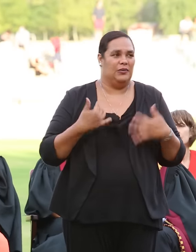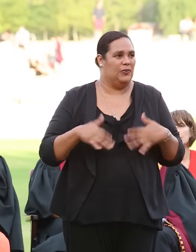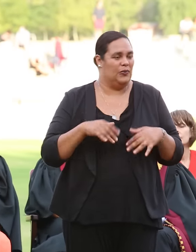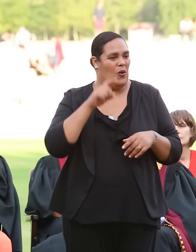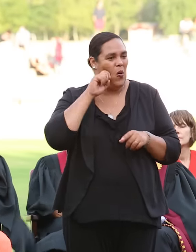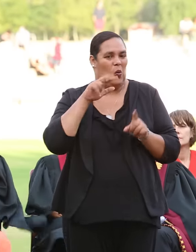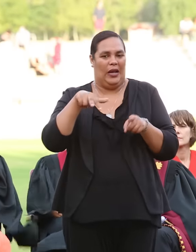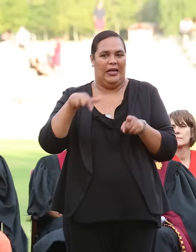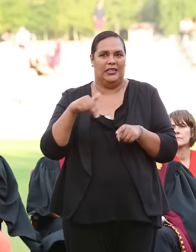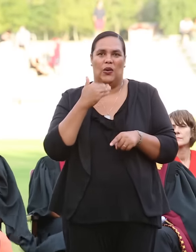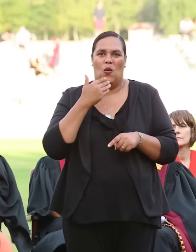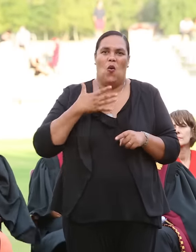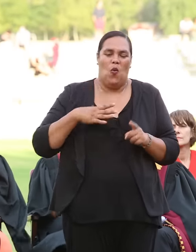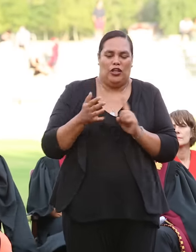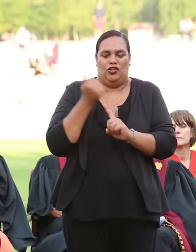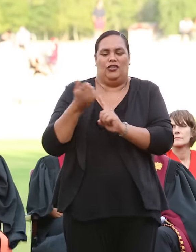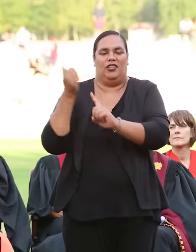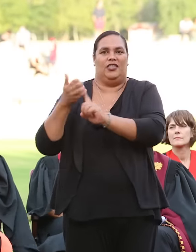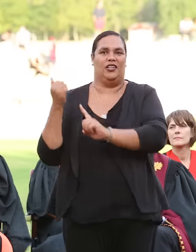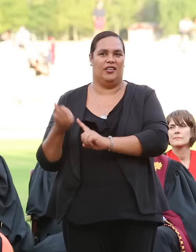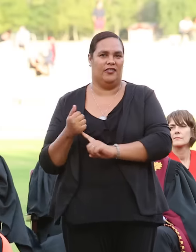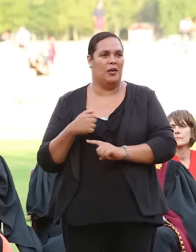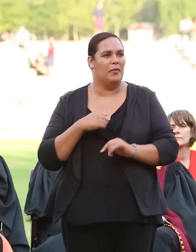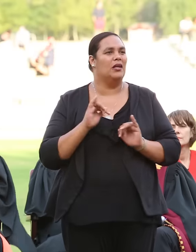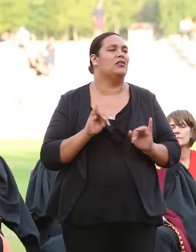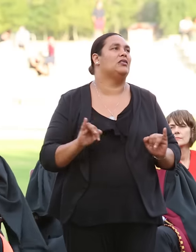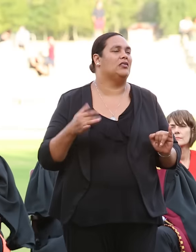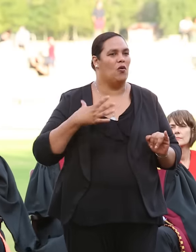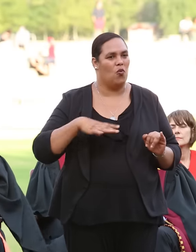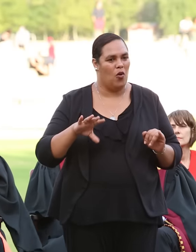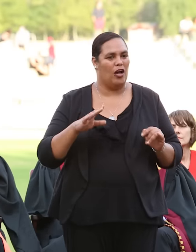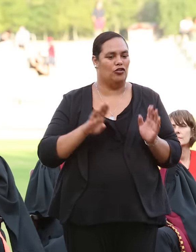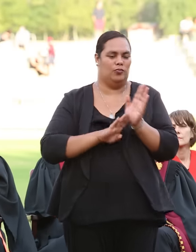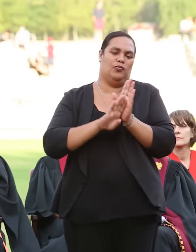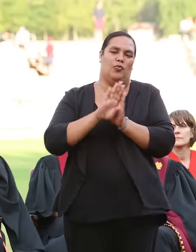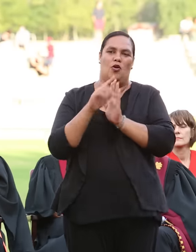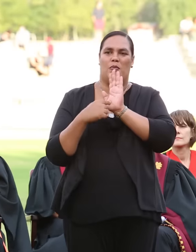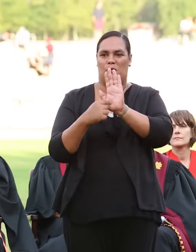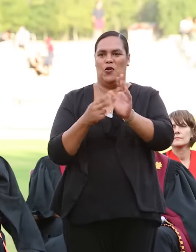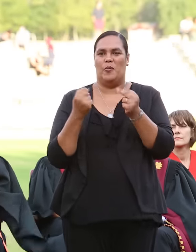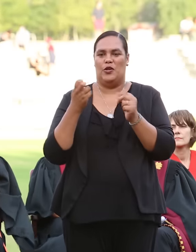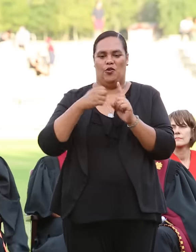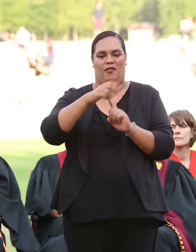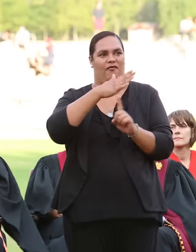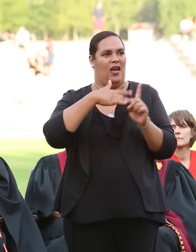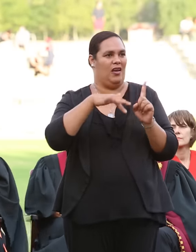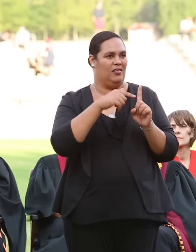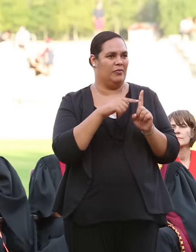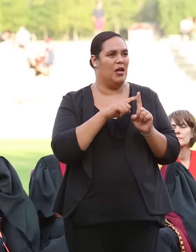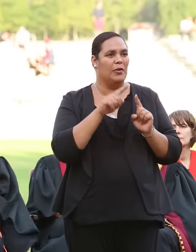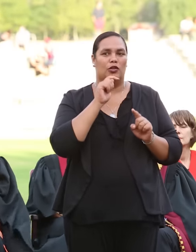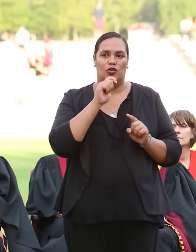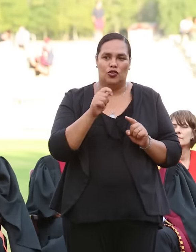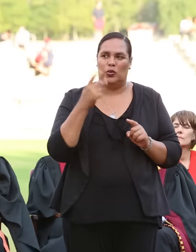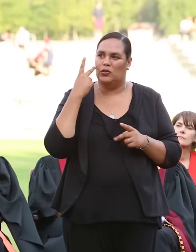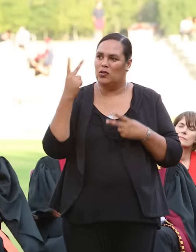18 year old who wanted it all. I so badly wanted to prove my worth in my new environment and I desperately sought